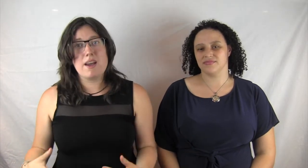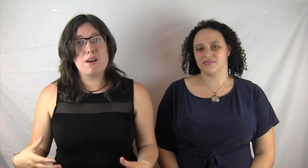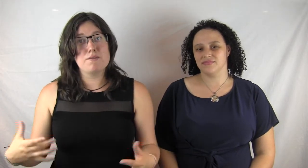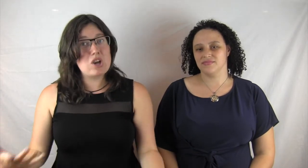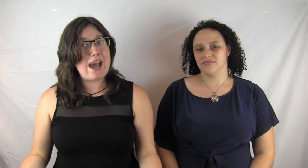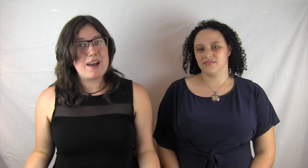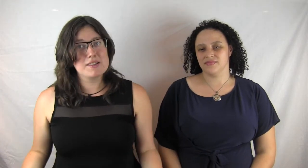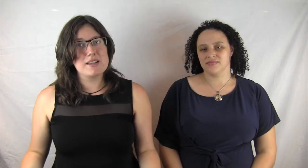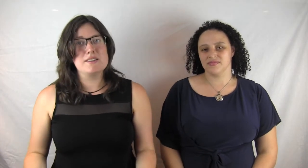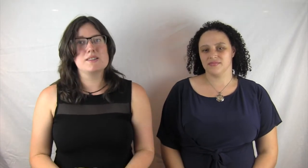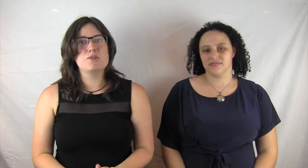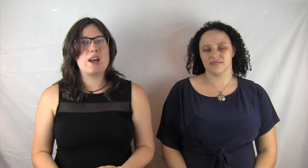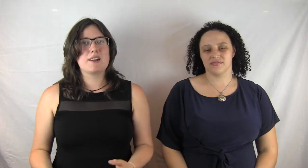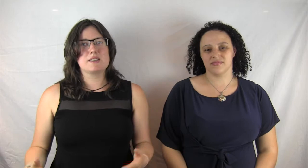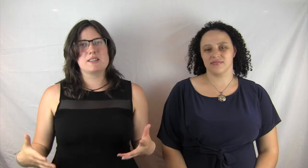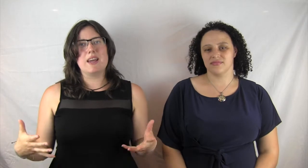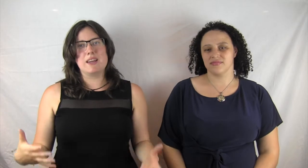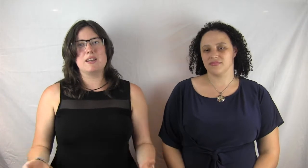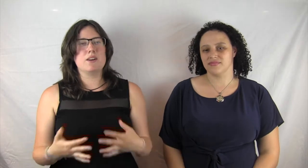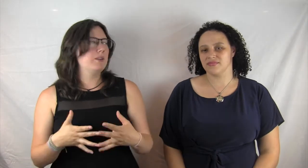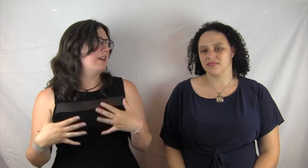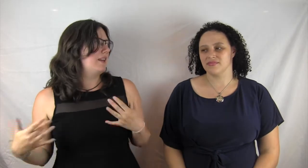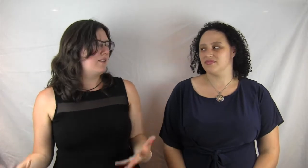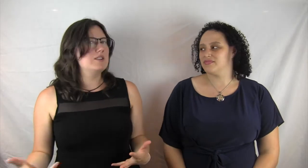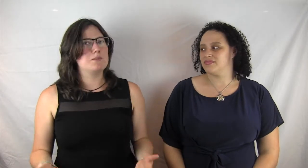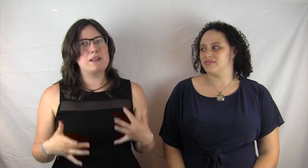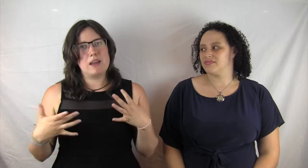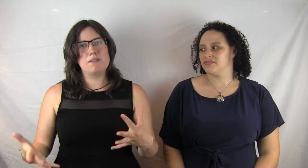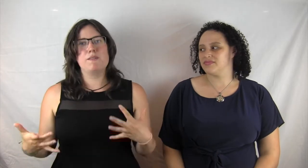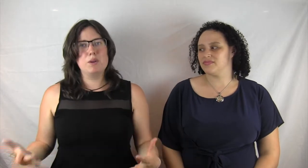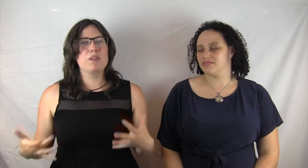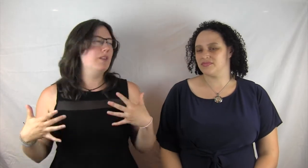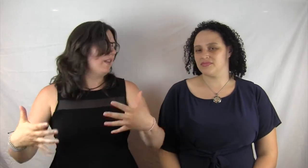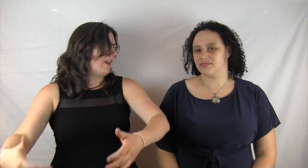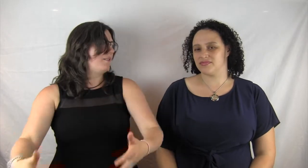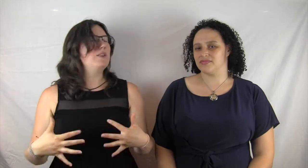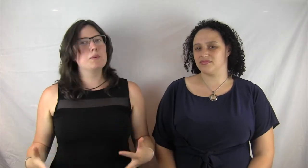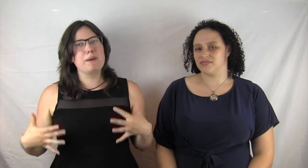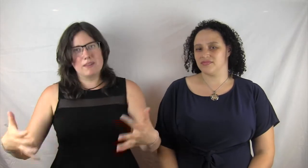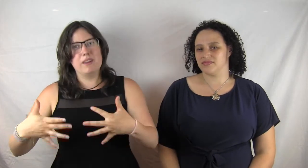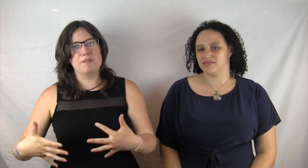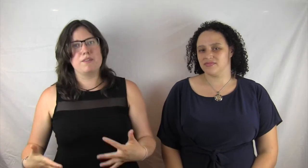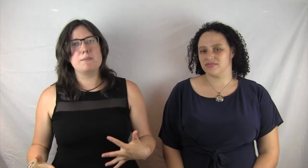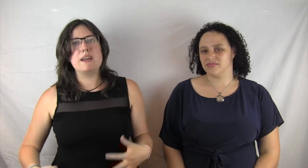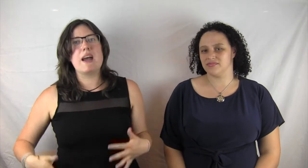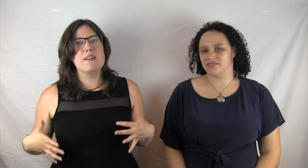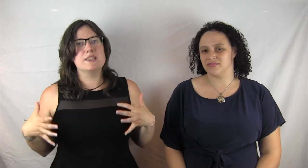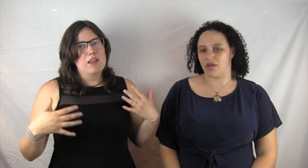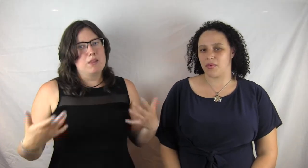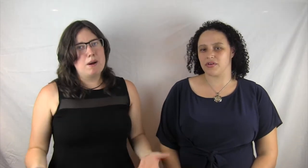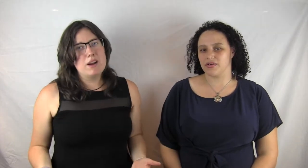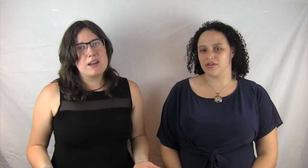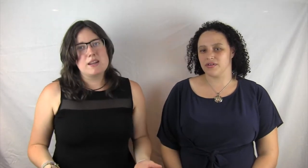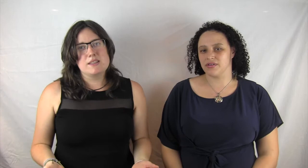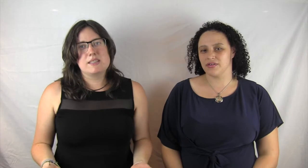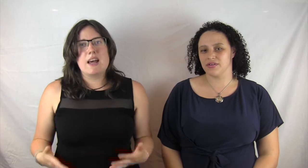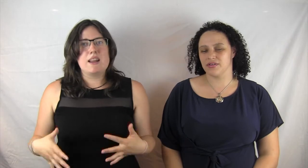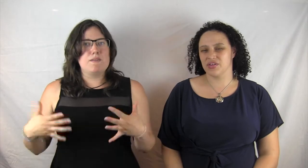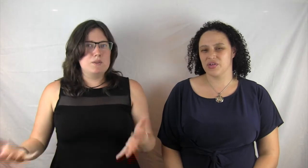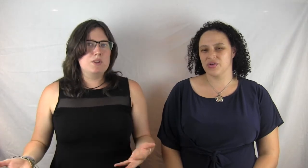of Jax. And so Jax is like, you know, like, give in to me. Let, feel the, like, feel the love for me. And the bargain is that if you